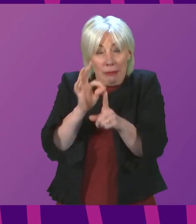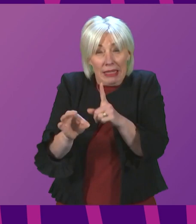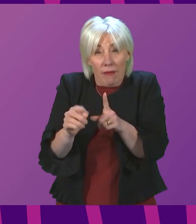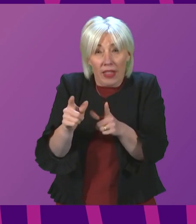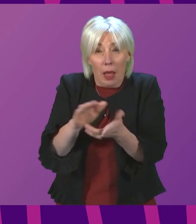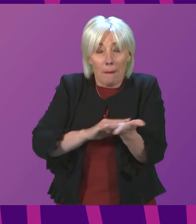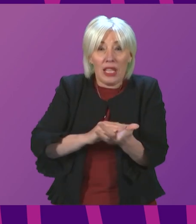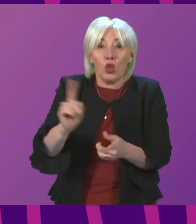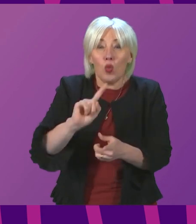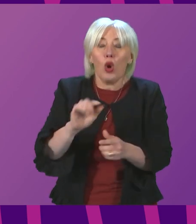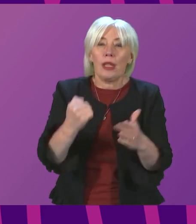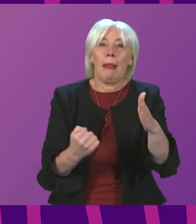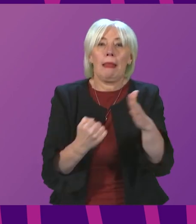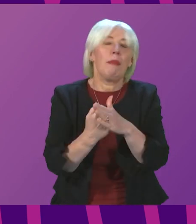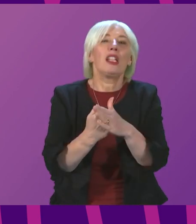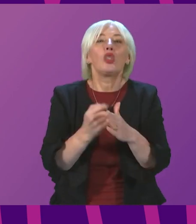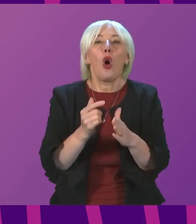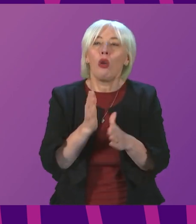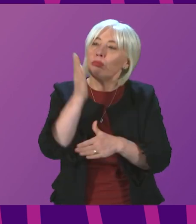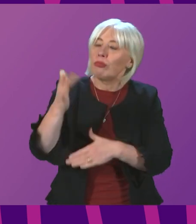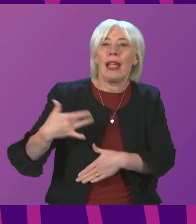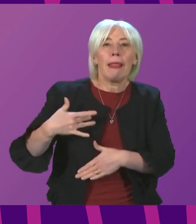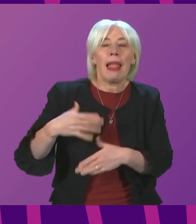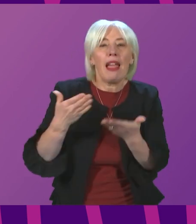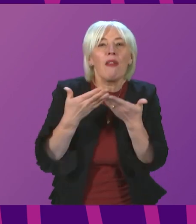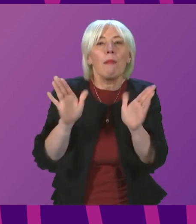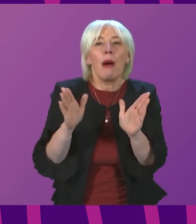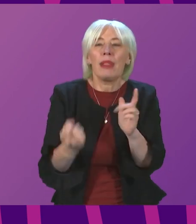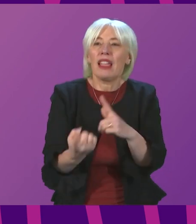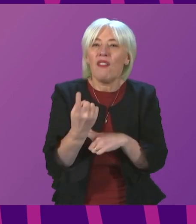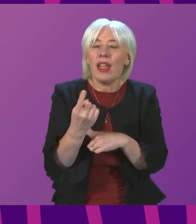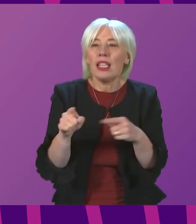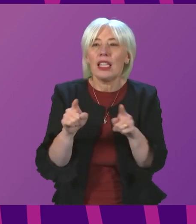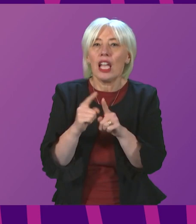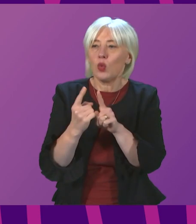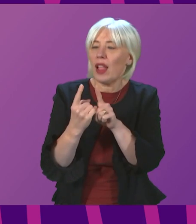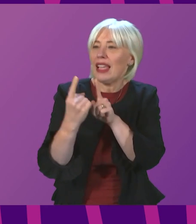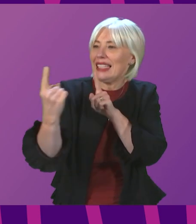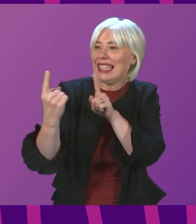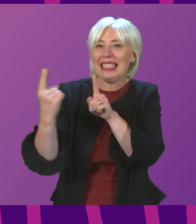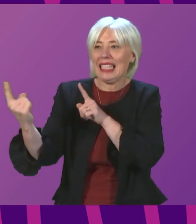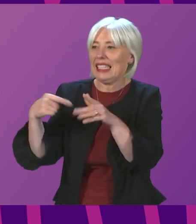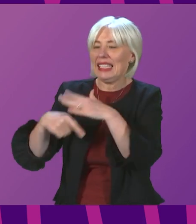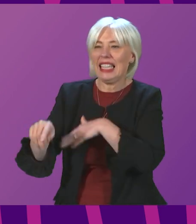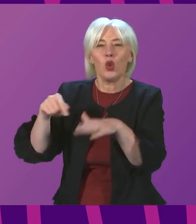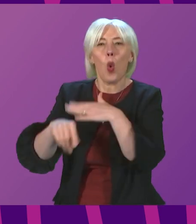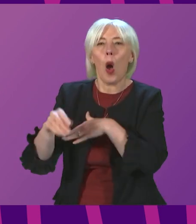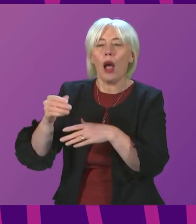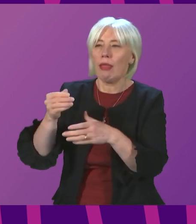specifically referring to here are limits on attendances at live public events, the requirement for distancing between groups in public indoor